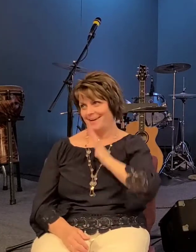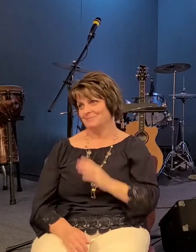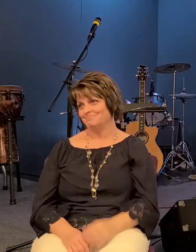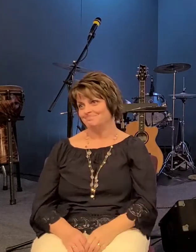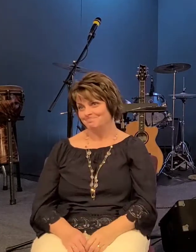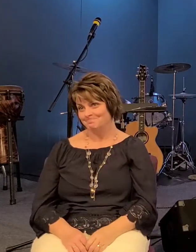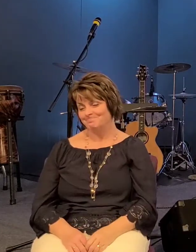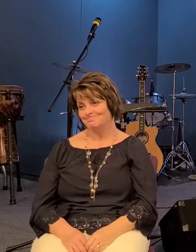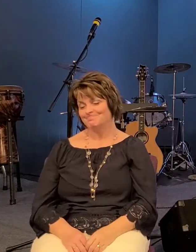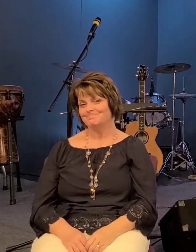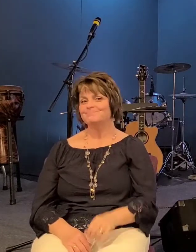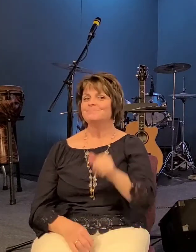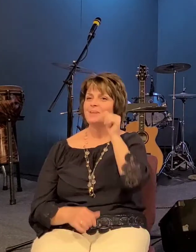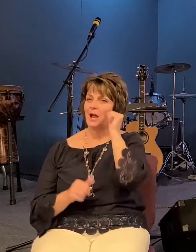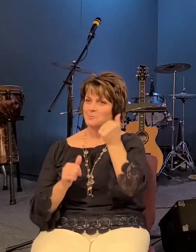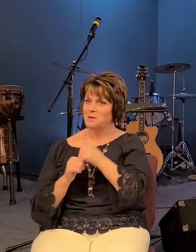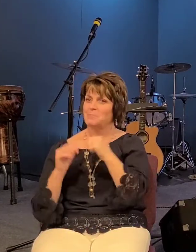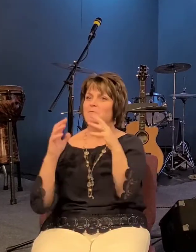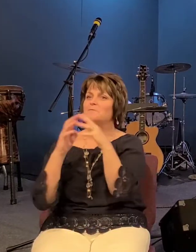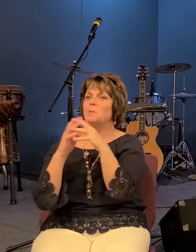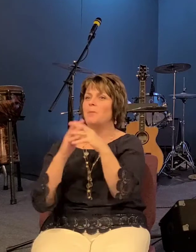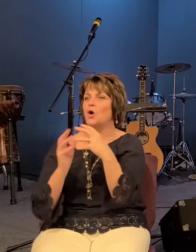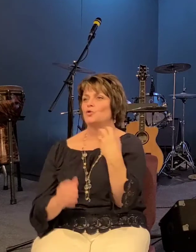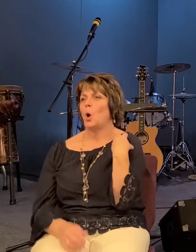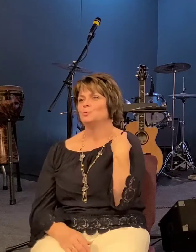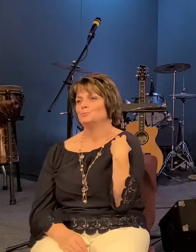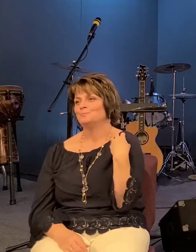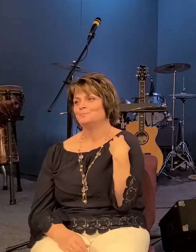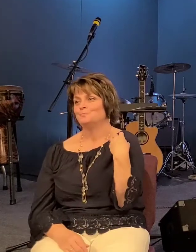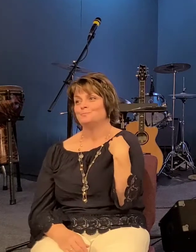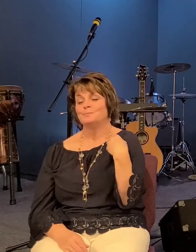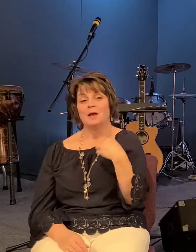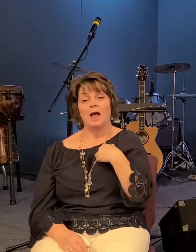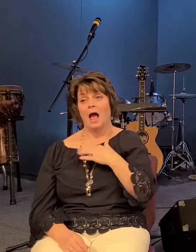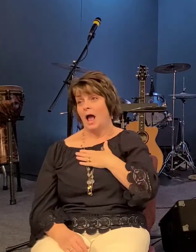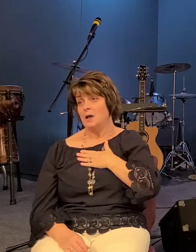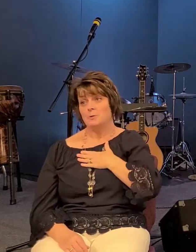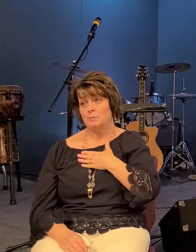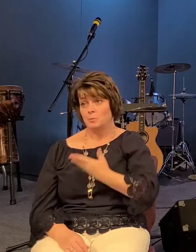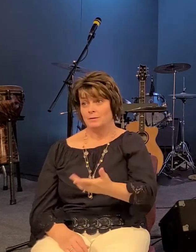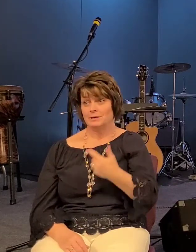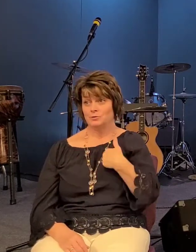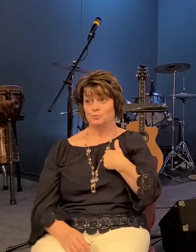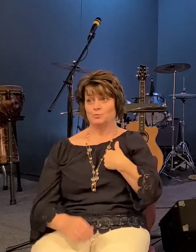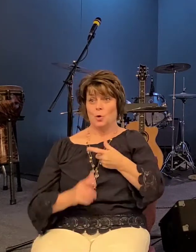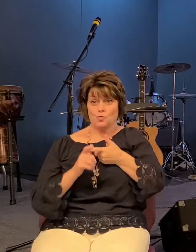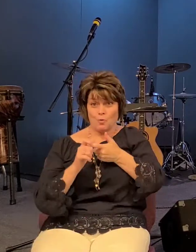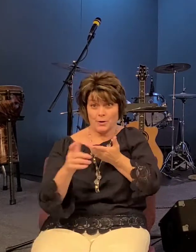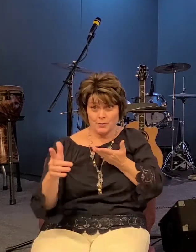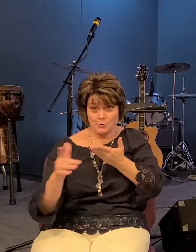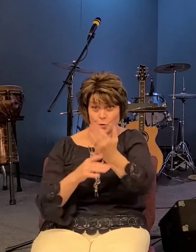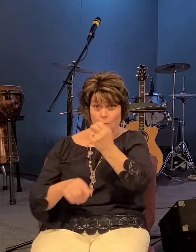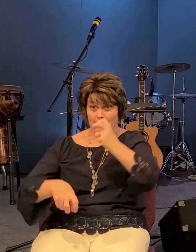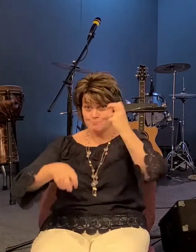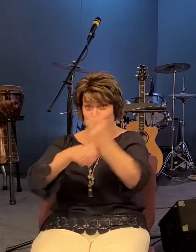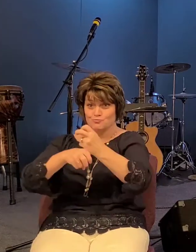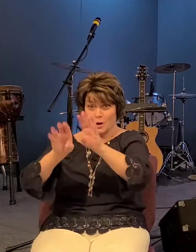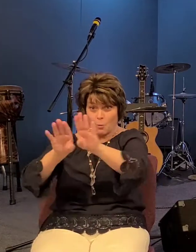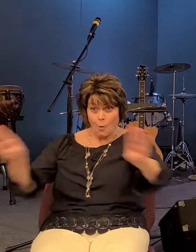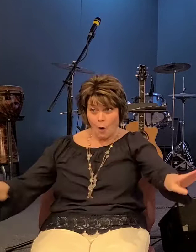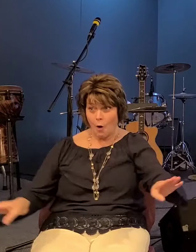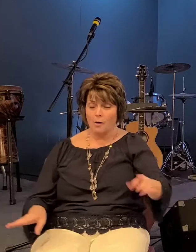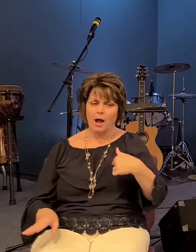i had football coaches in high school that i i would have run through a brick wall if they told me to i had so much respect for them